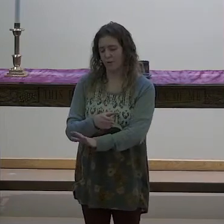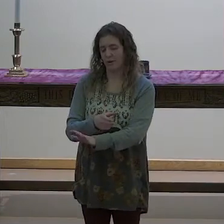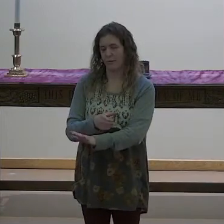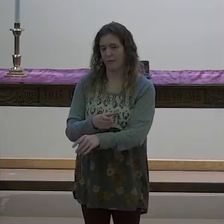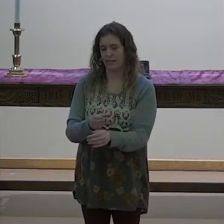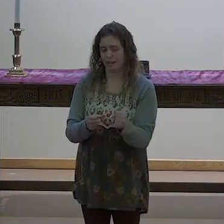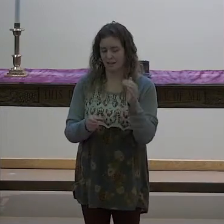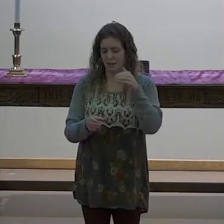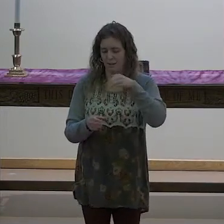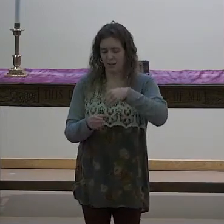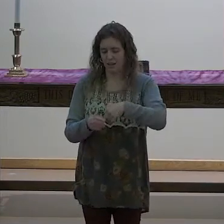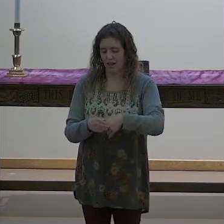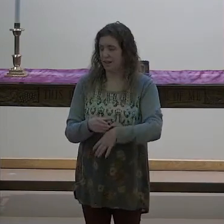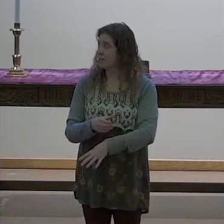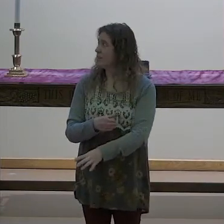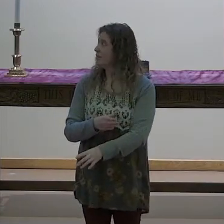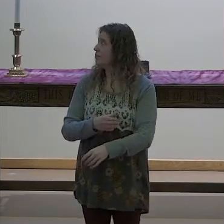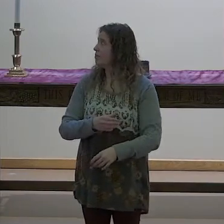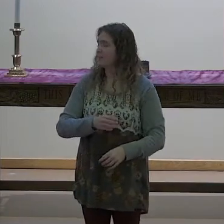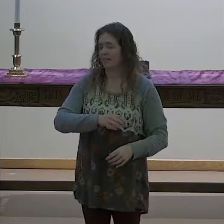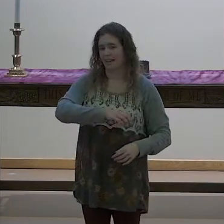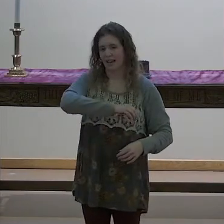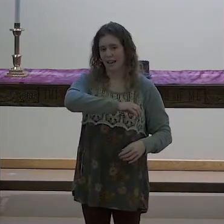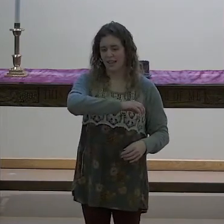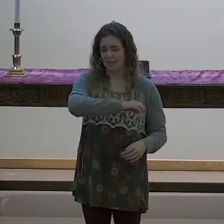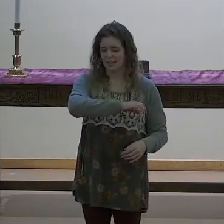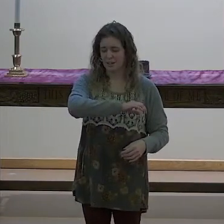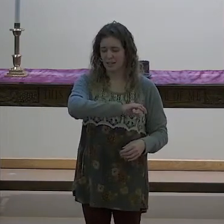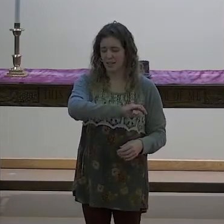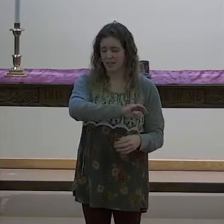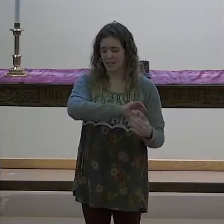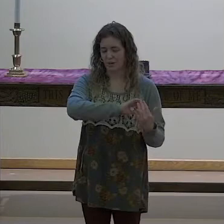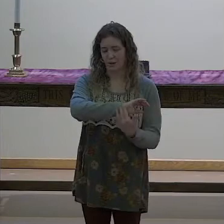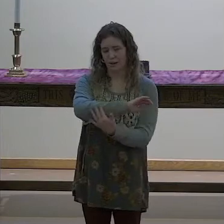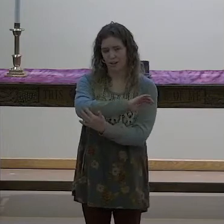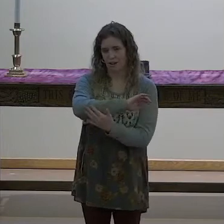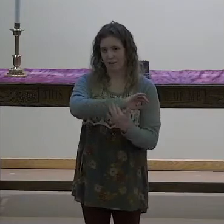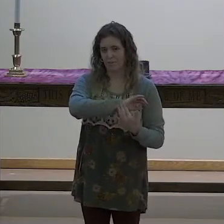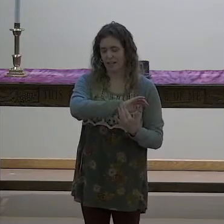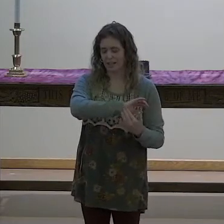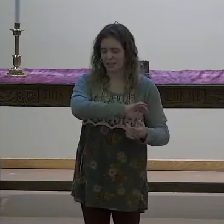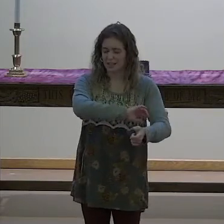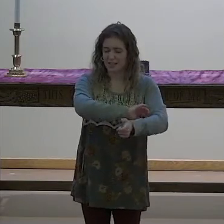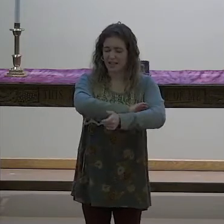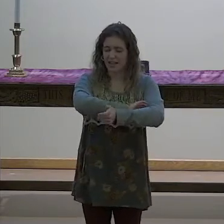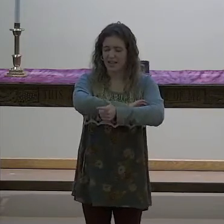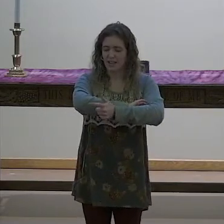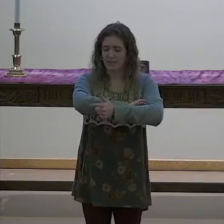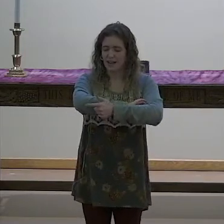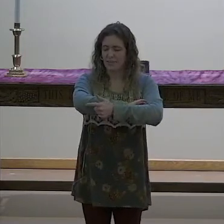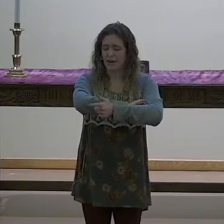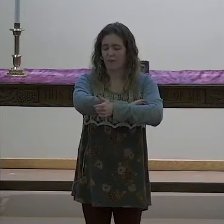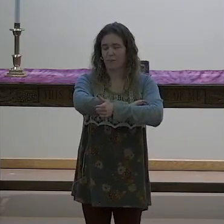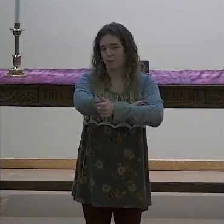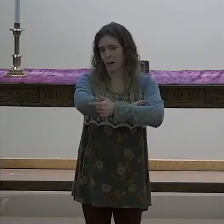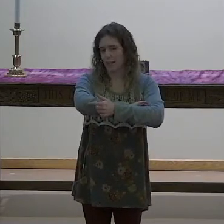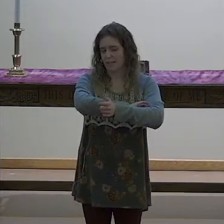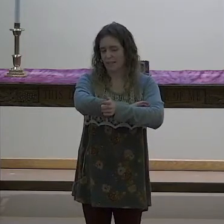through. So into and then temptation you bring your arm up like this and you tap your elbow twice.